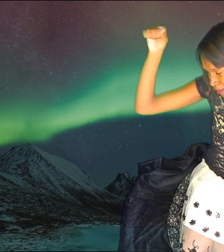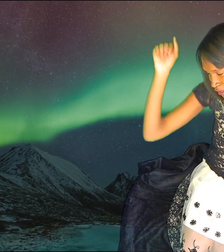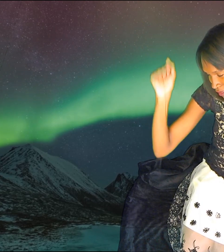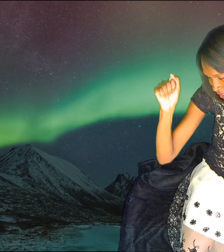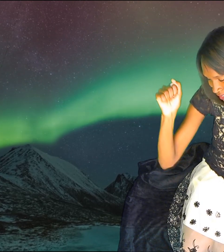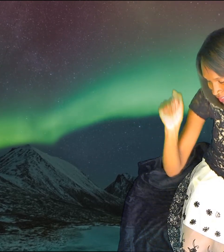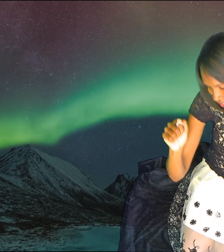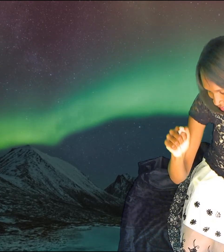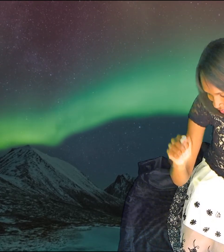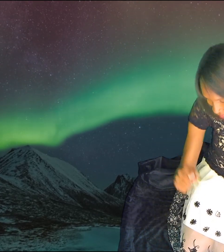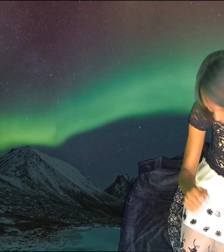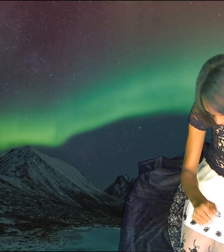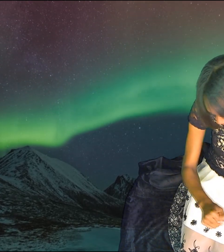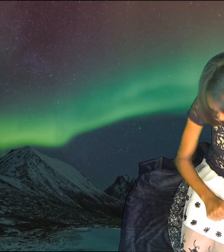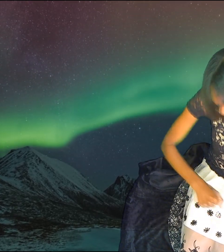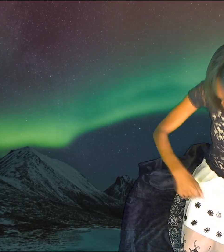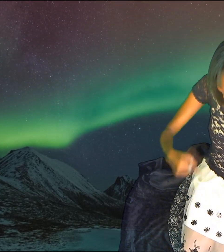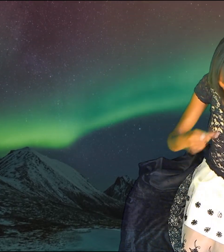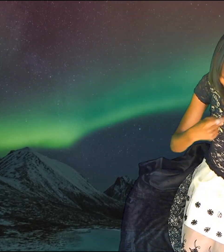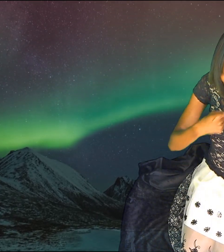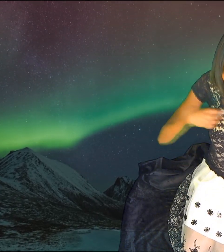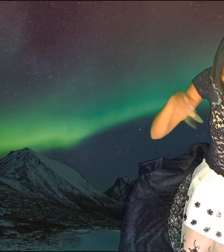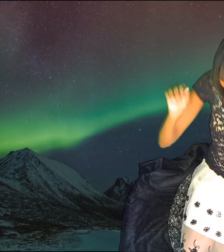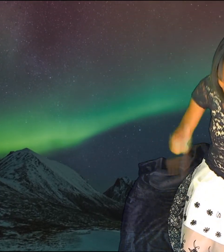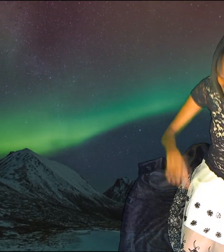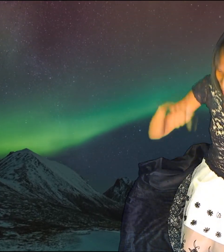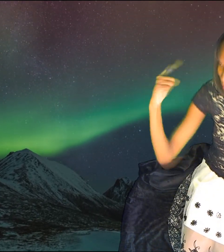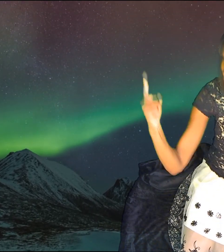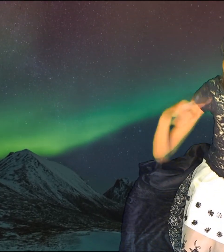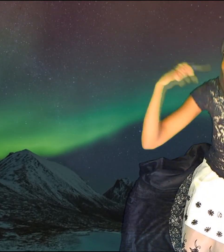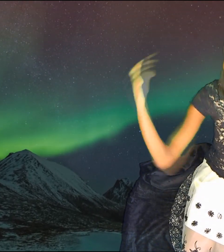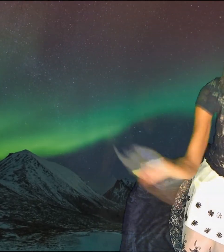I can only imagine